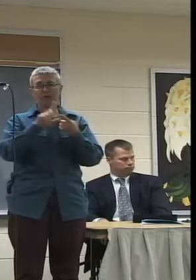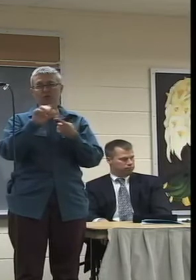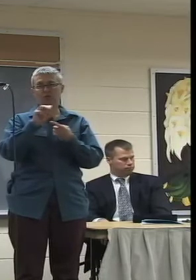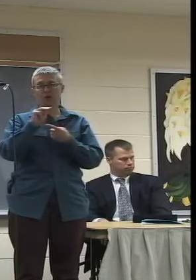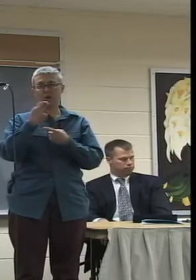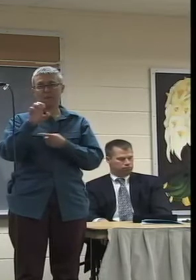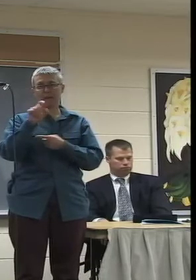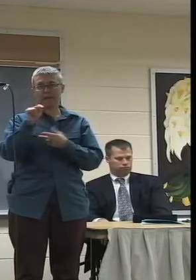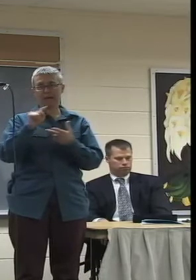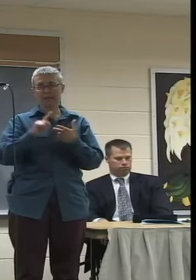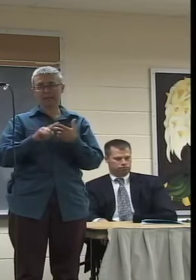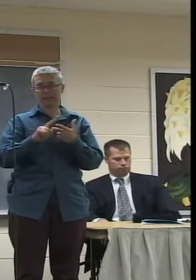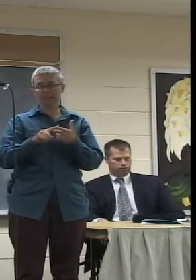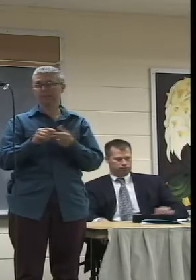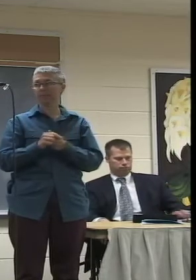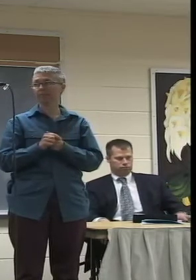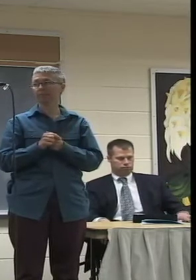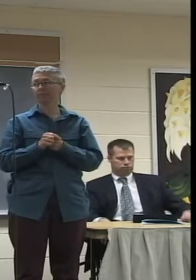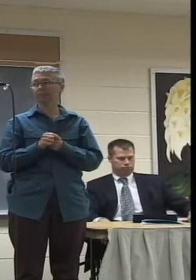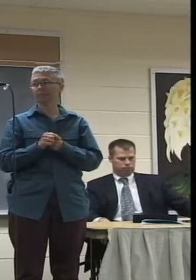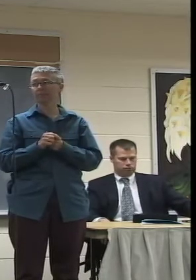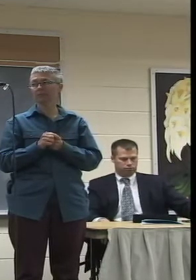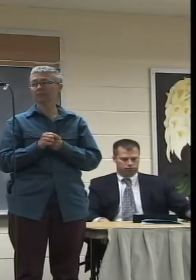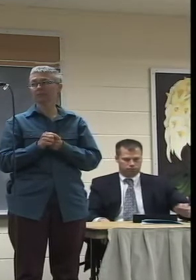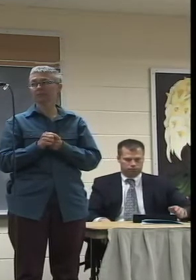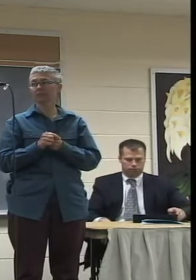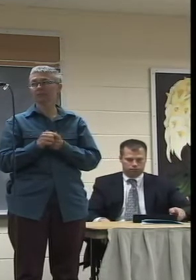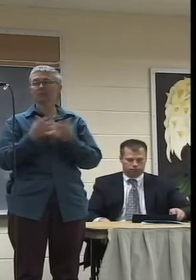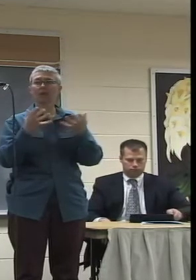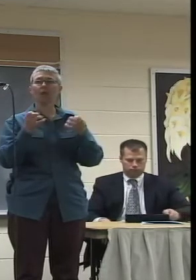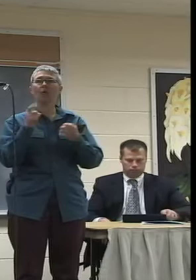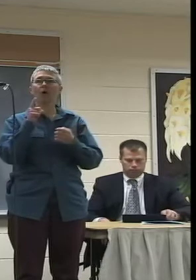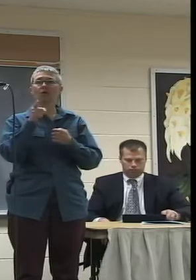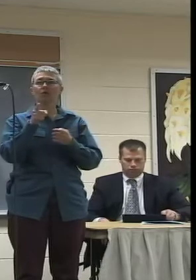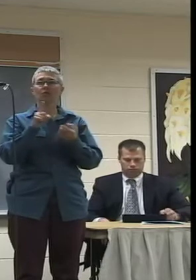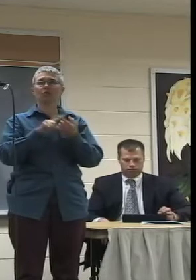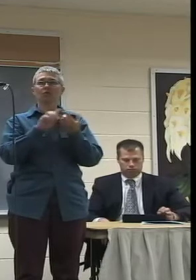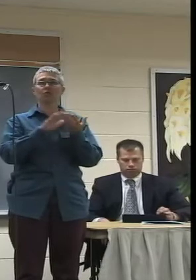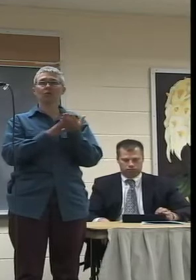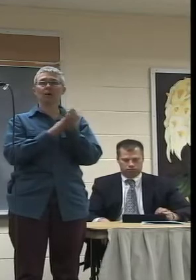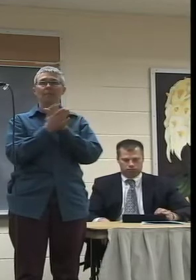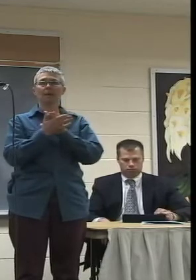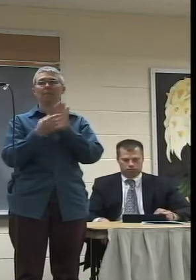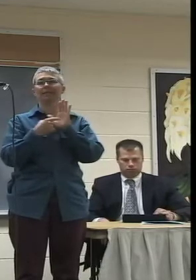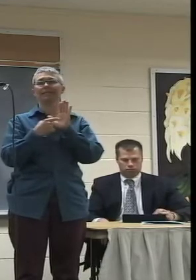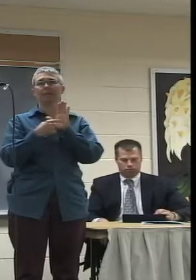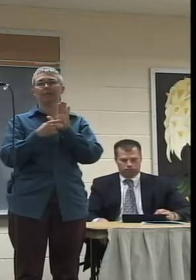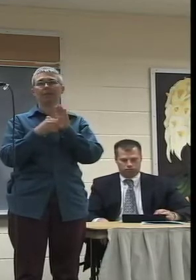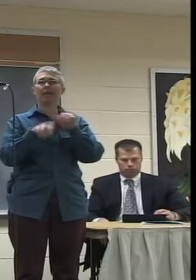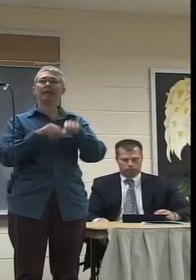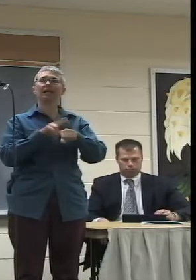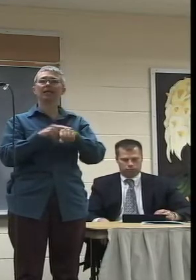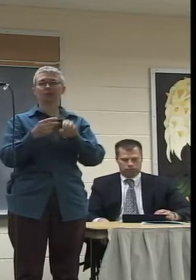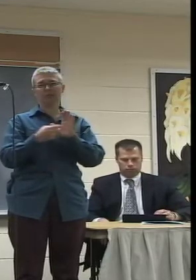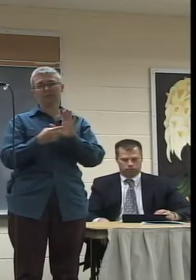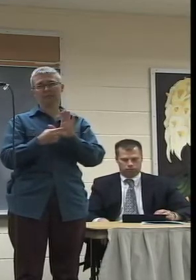I would like you to become an example, a national example,